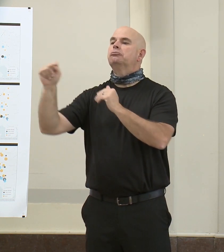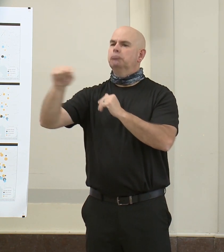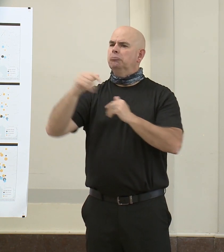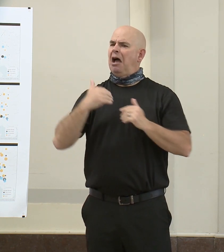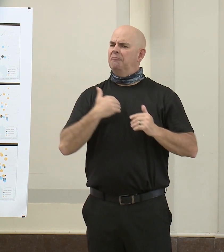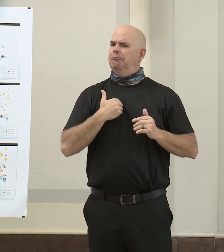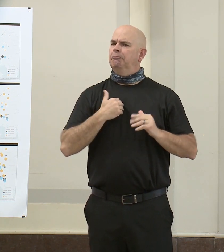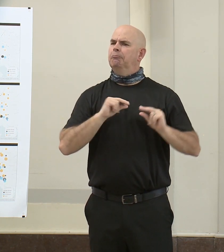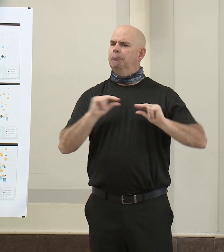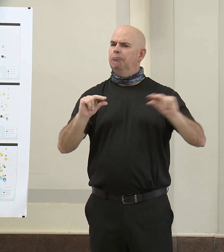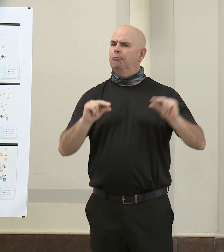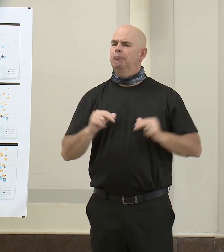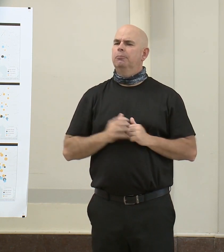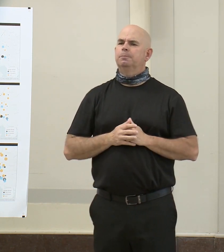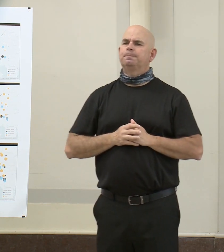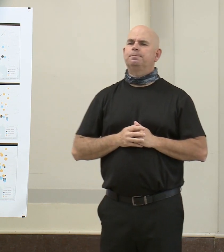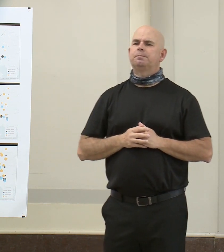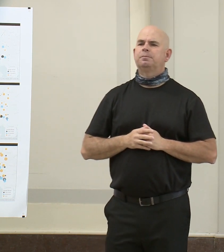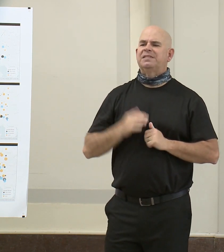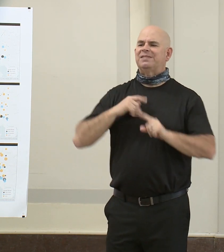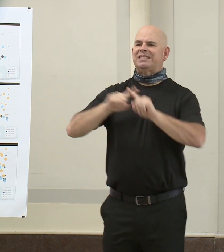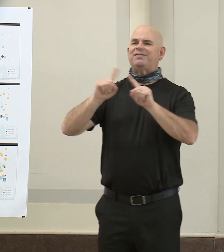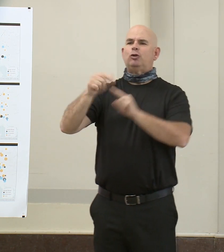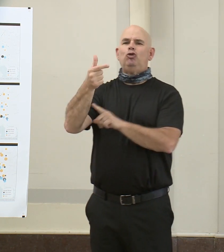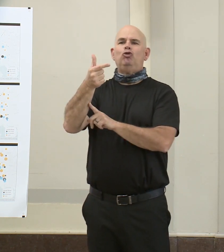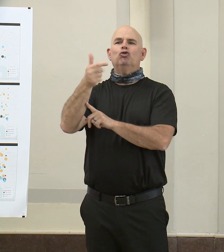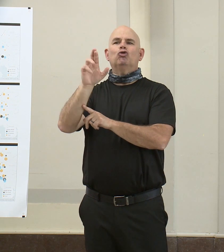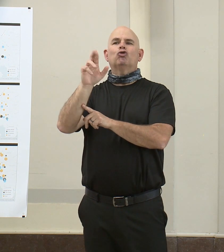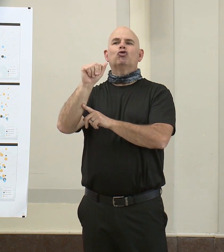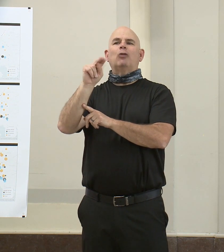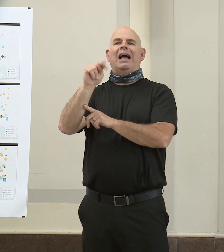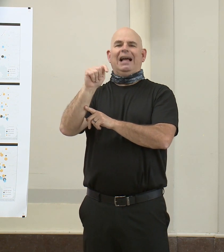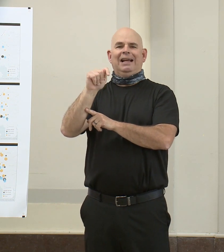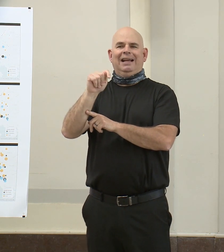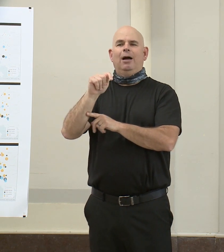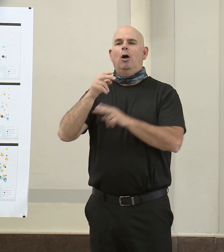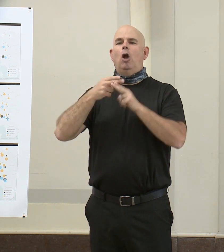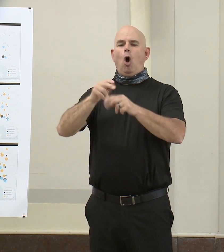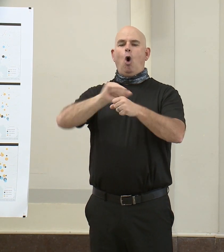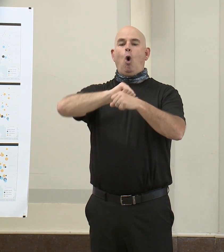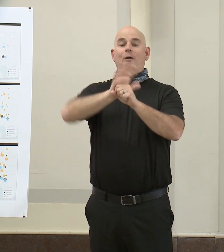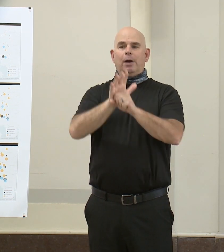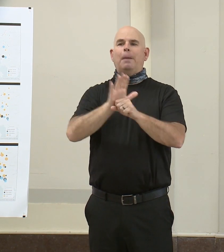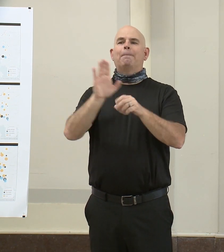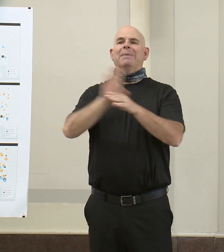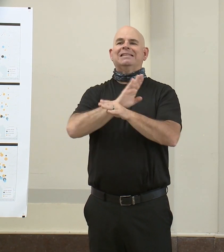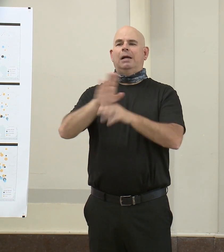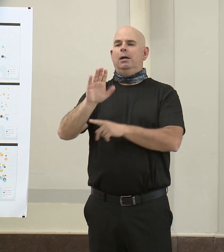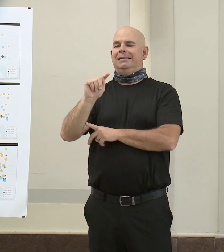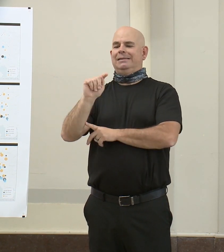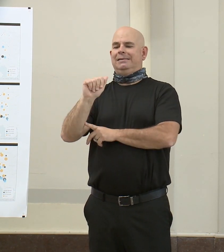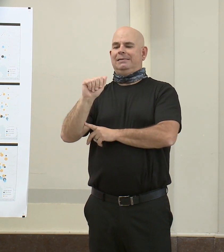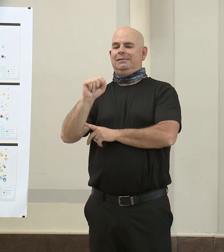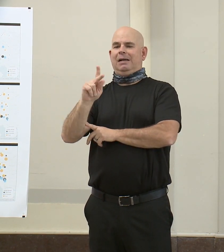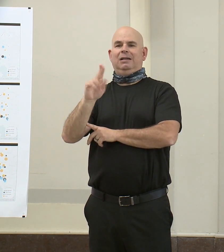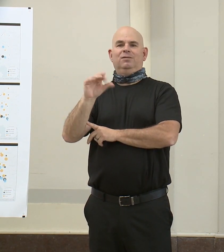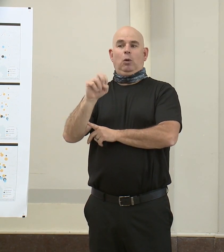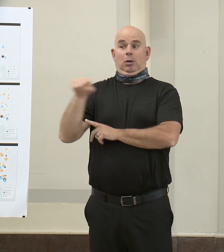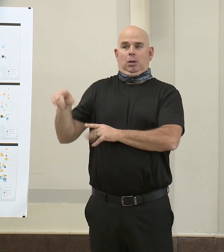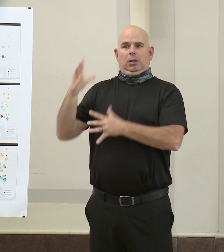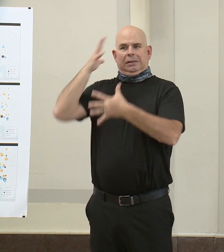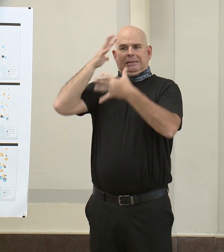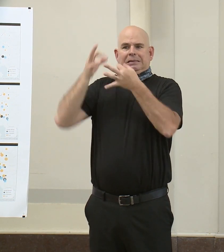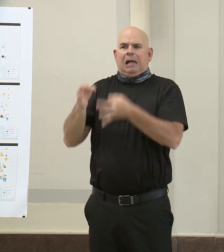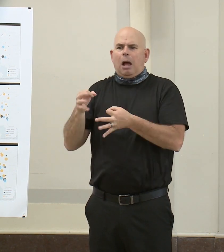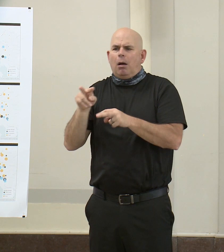a COVID-19 Small Business Task Force that's jointly chaired by Shalonda Stokes and Councilman Eric